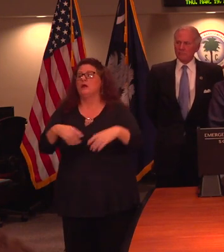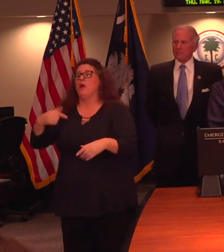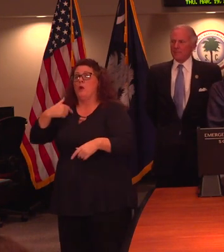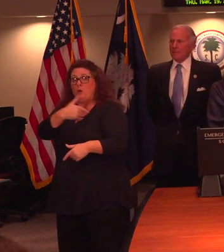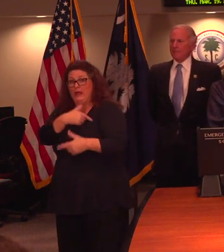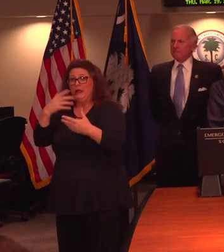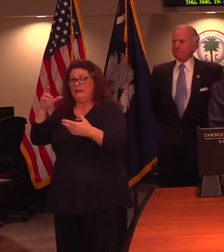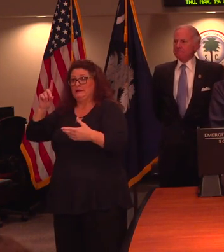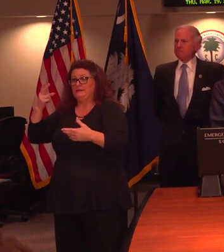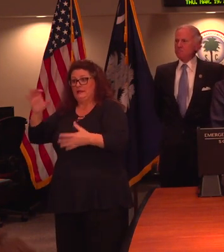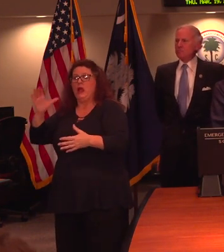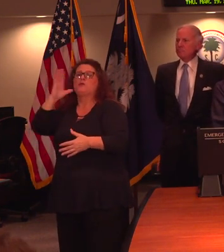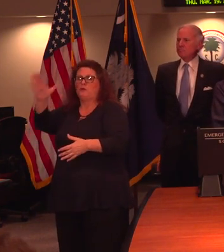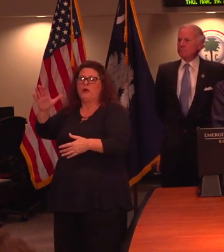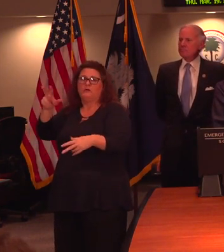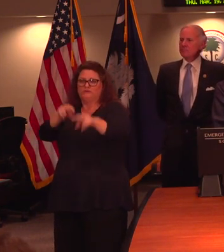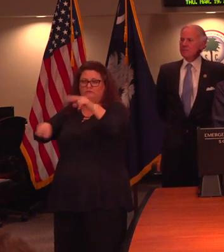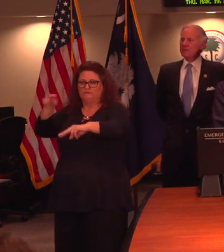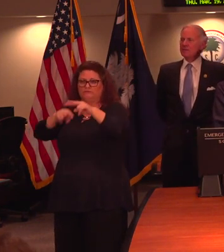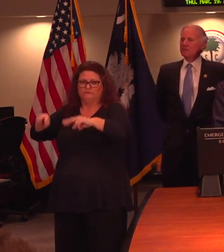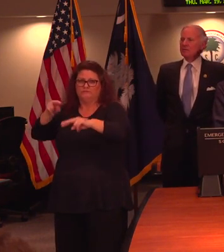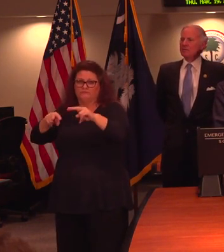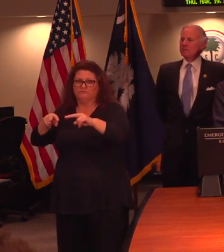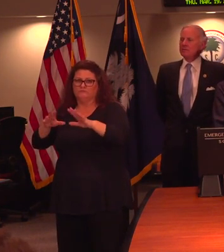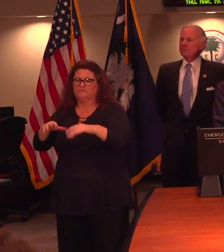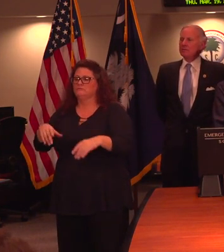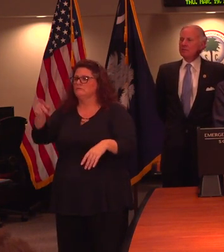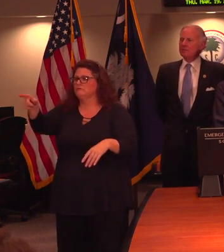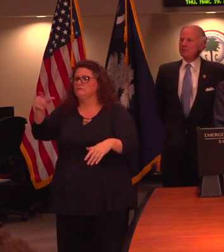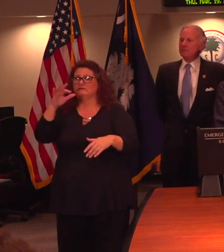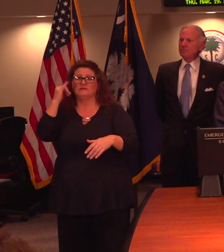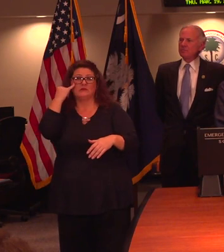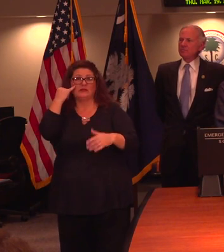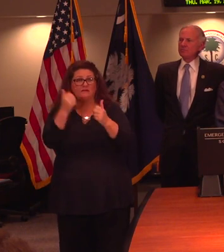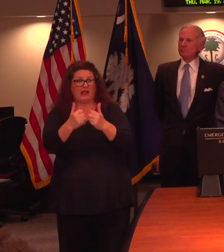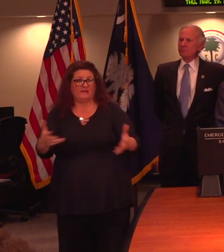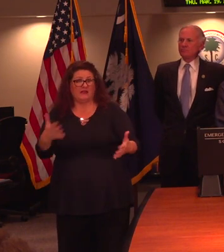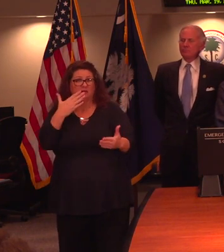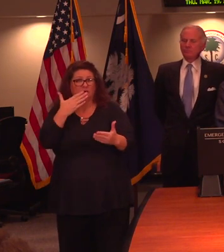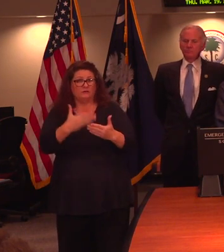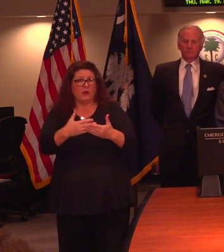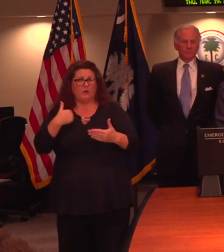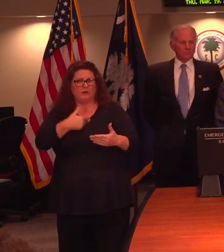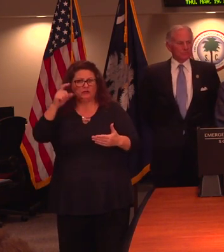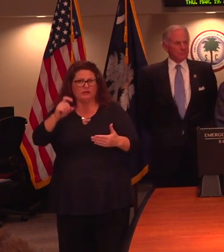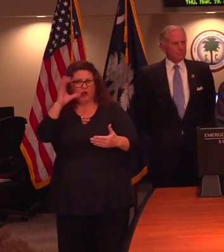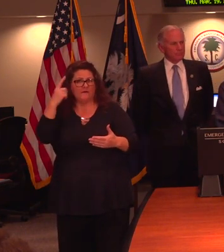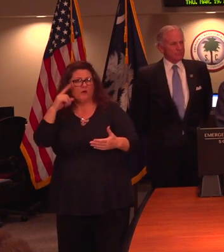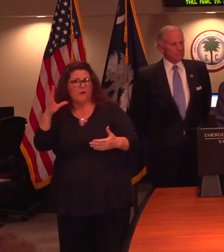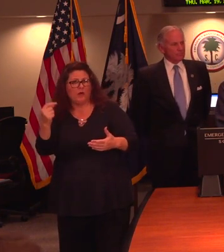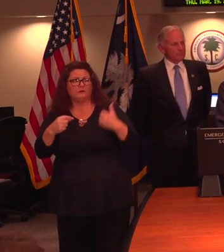So what should we look for? If everything's going well, what should we be looking for? We should be looking for new